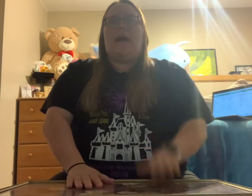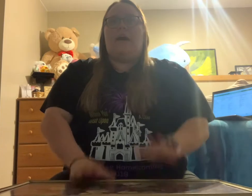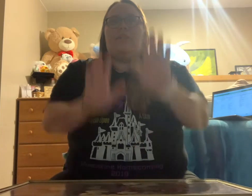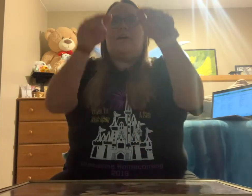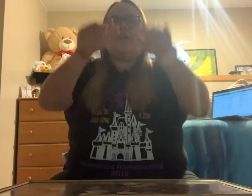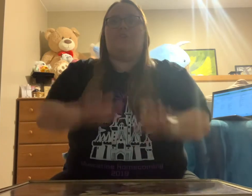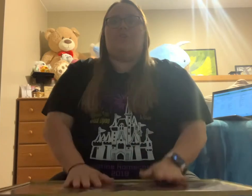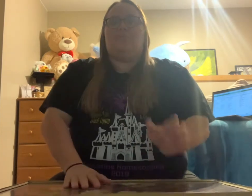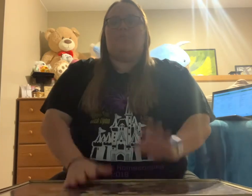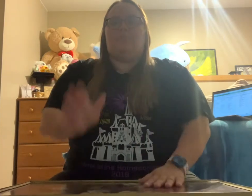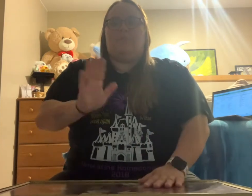of there, shoot.